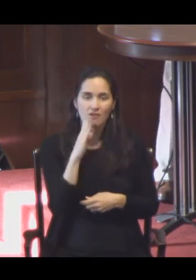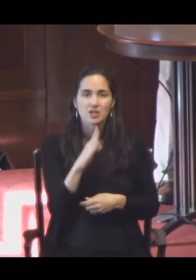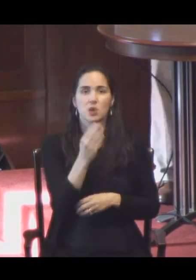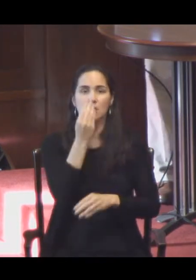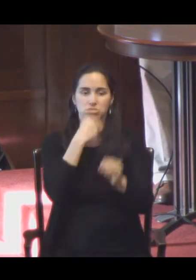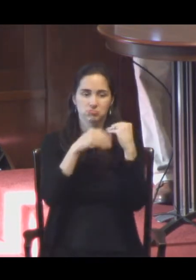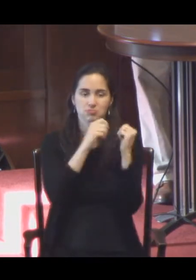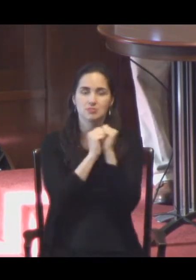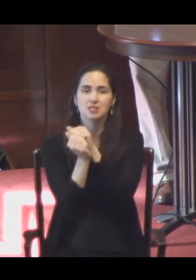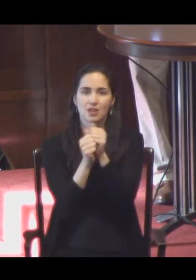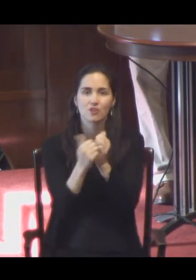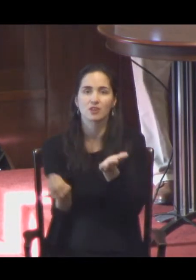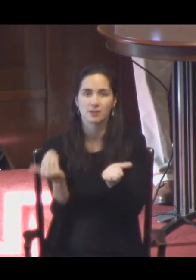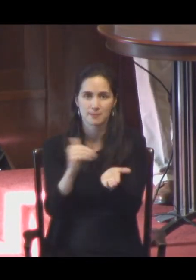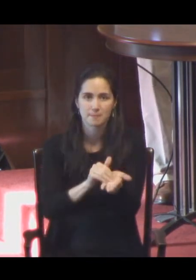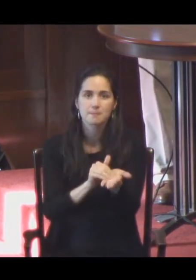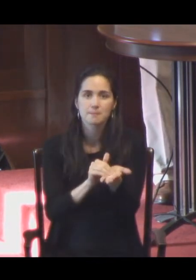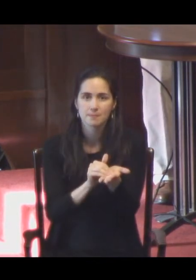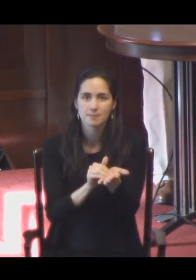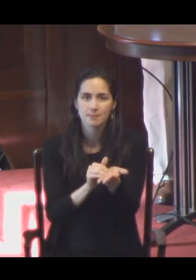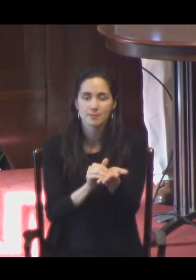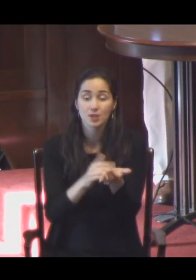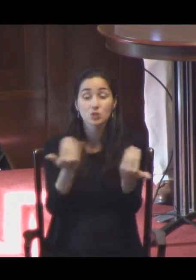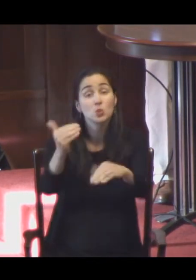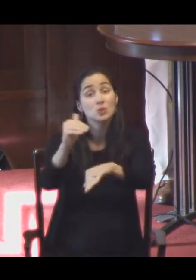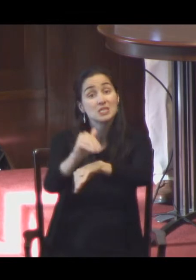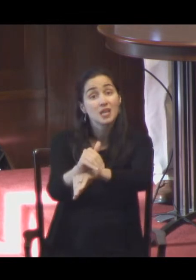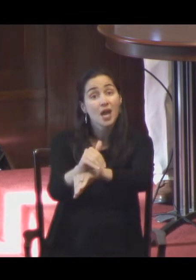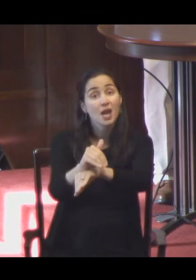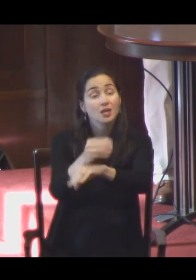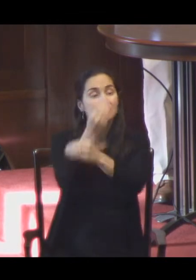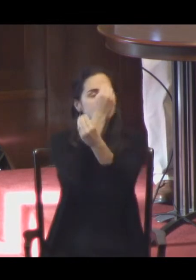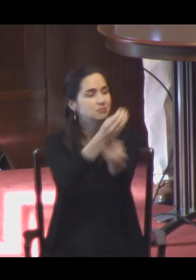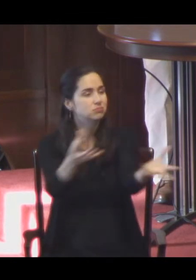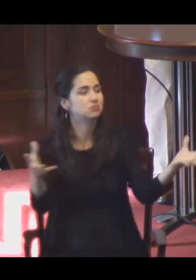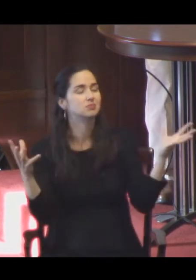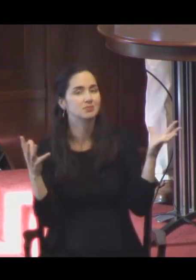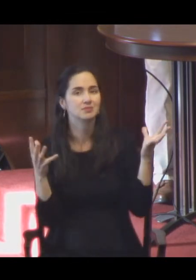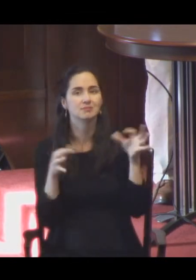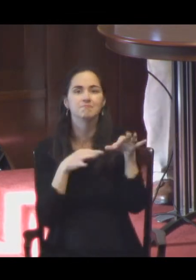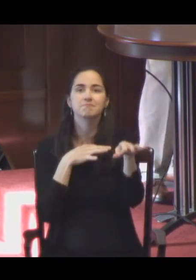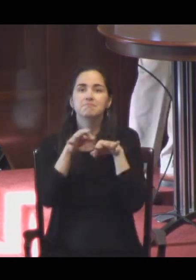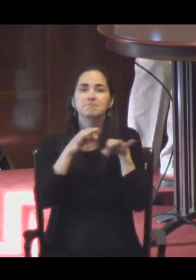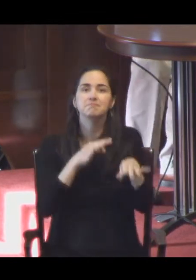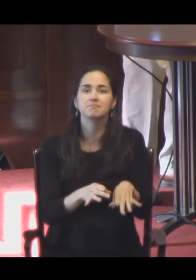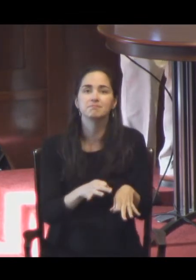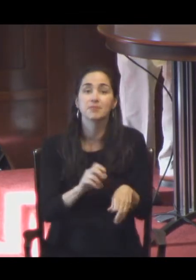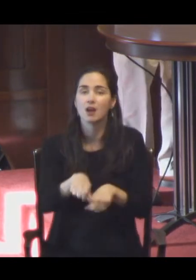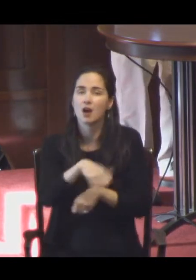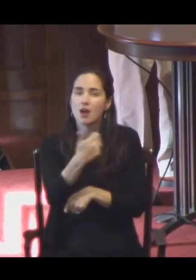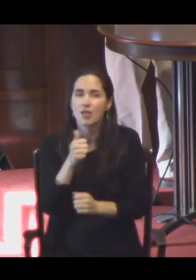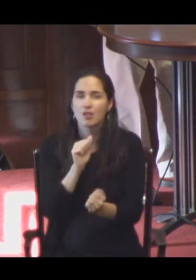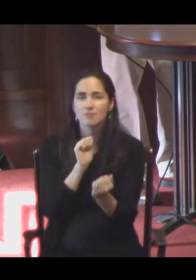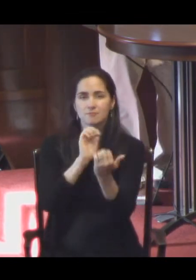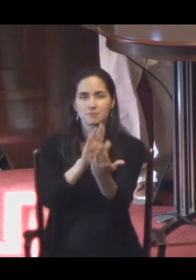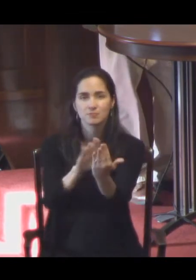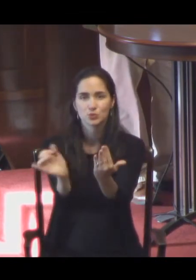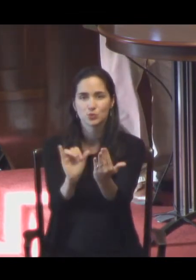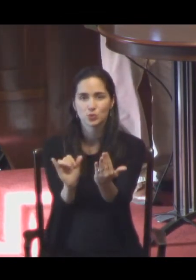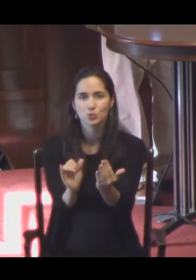But what I'd like to say tonight is there's another way of approaching this too, which is, how do we apprehend beauty? How do we get to